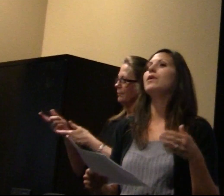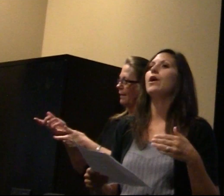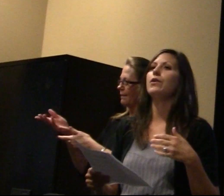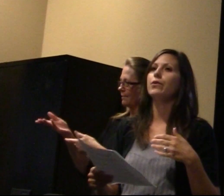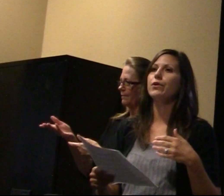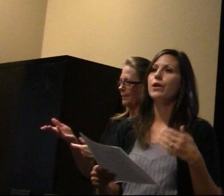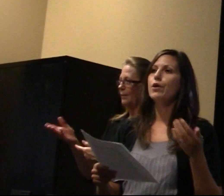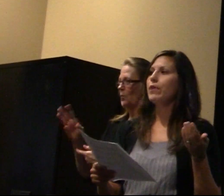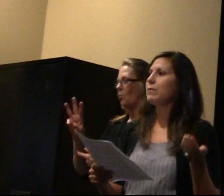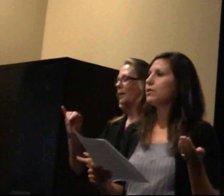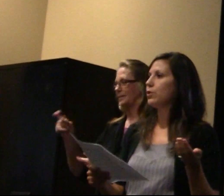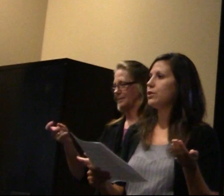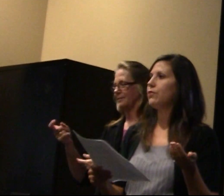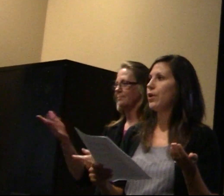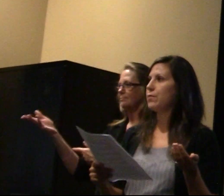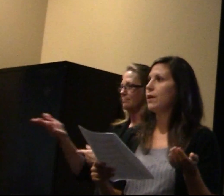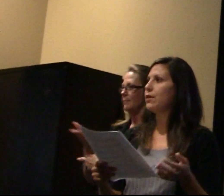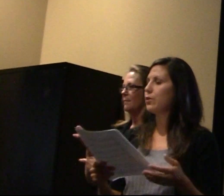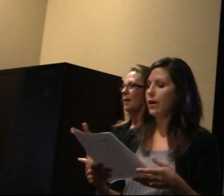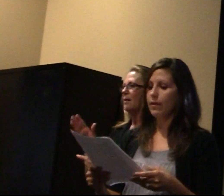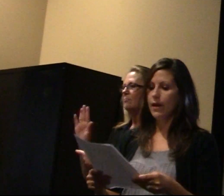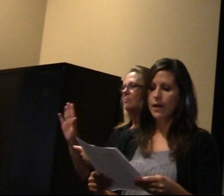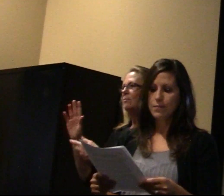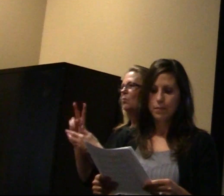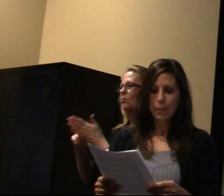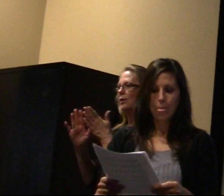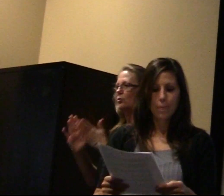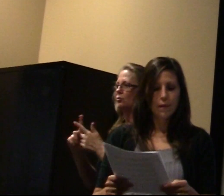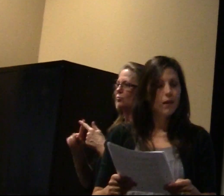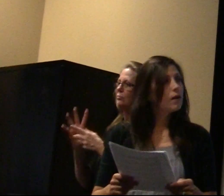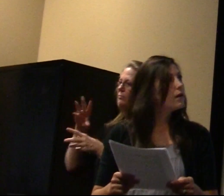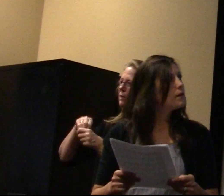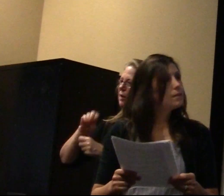that are rooted on her family's horse farm in North Carolina.